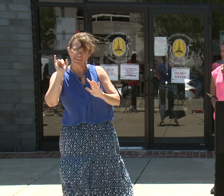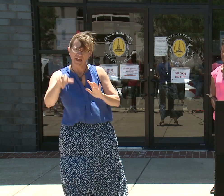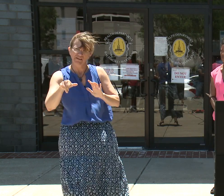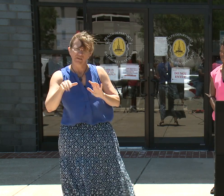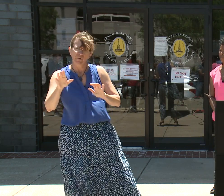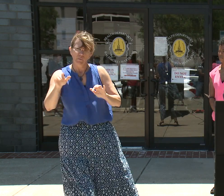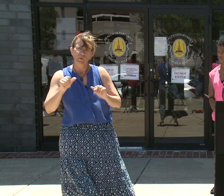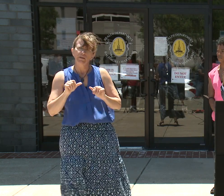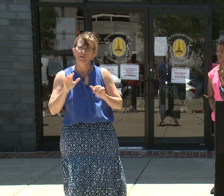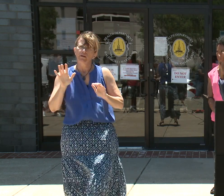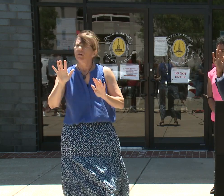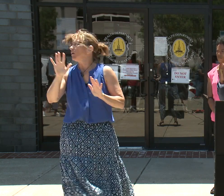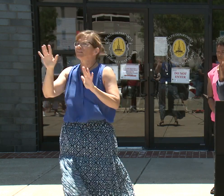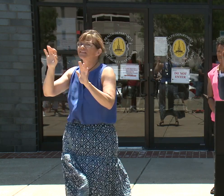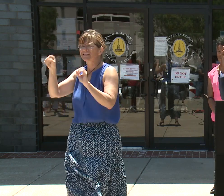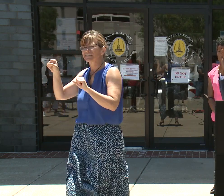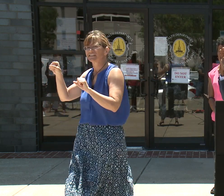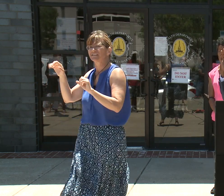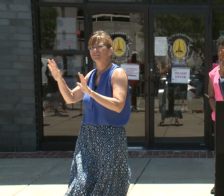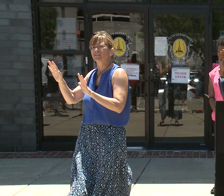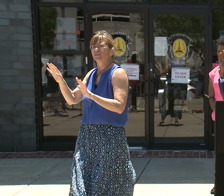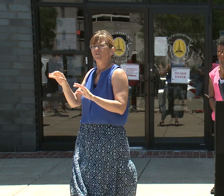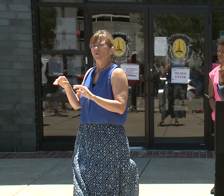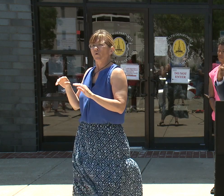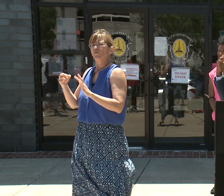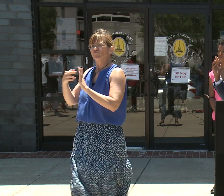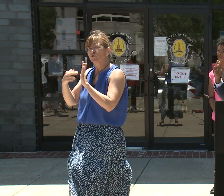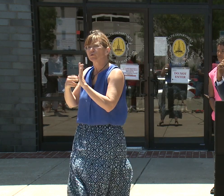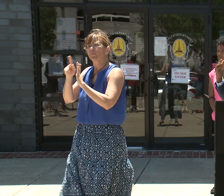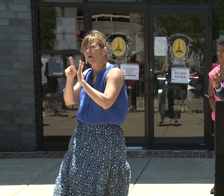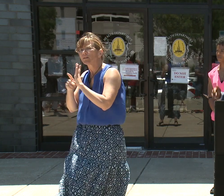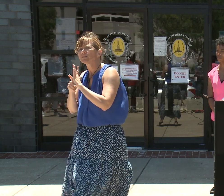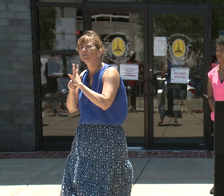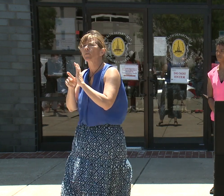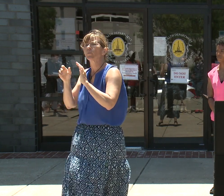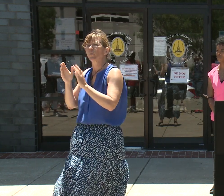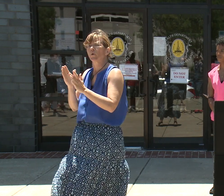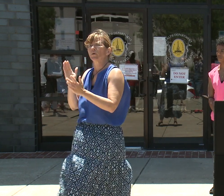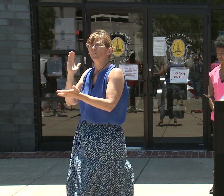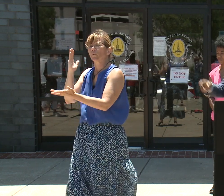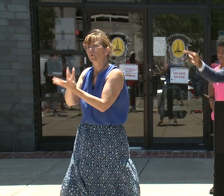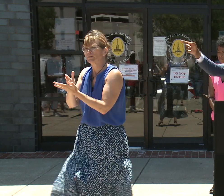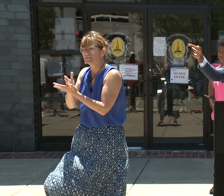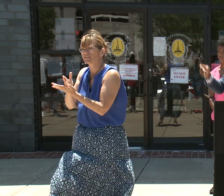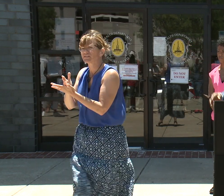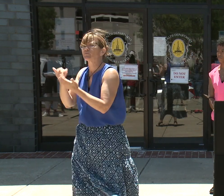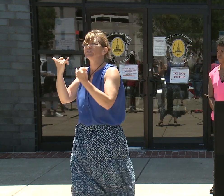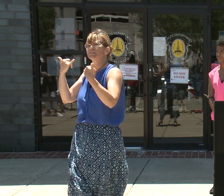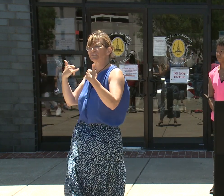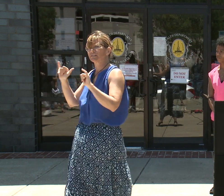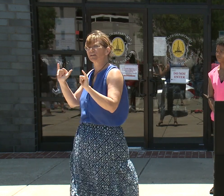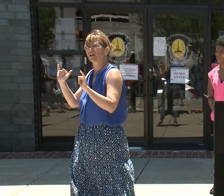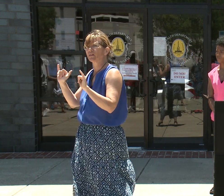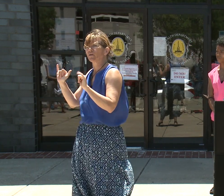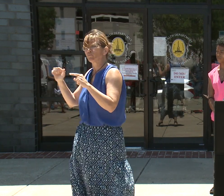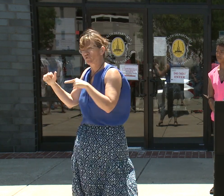are going away. But this is this is about best practices, especially not knowing what folks are vaccinated or not. Thank you.